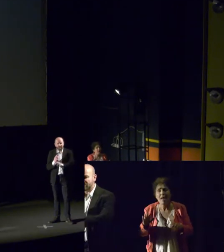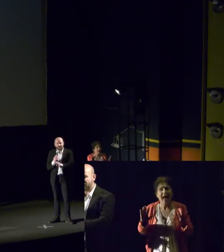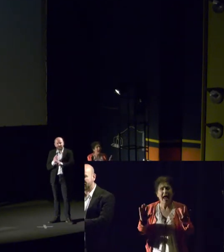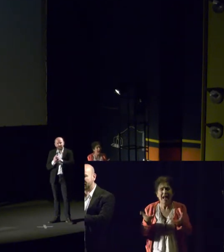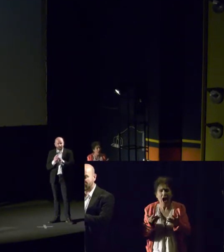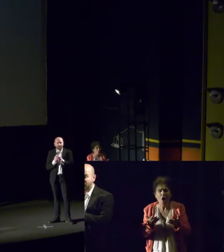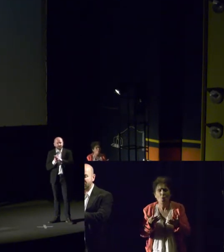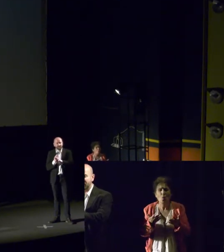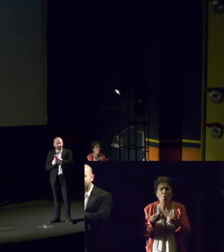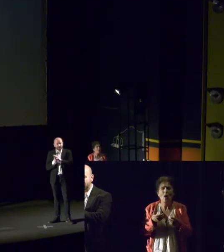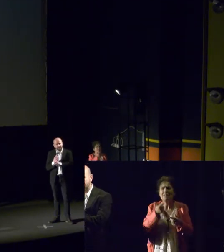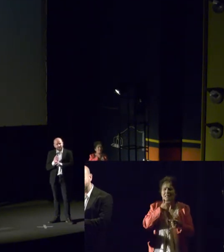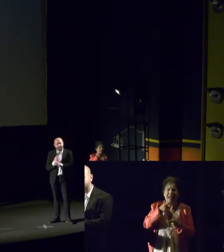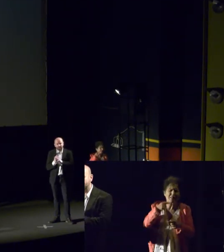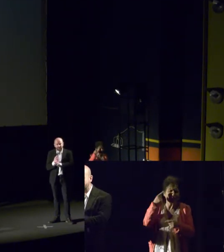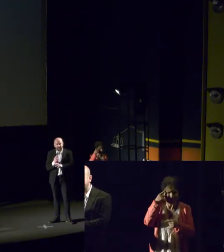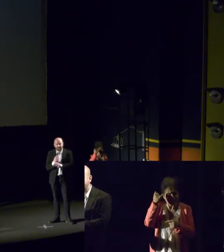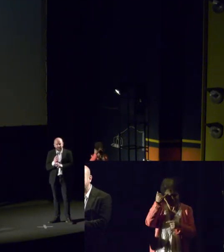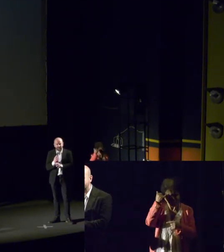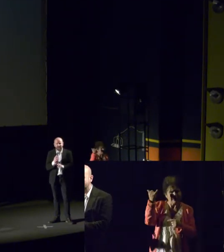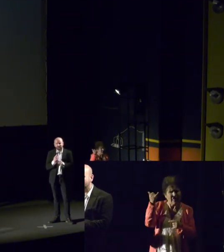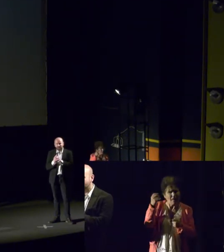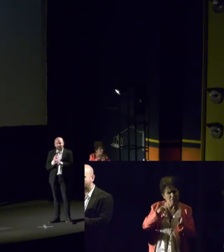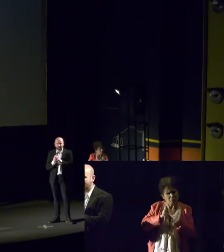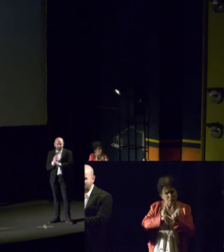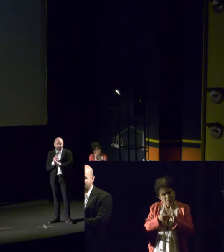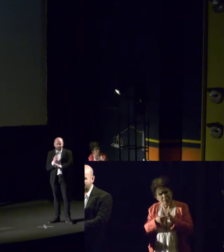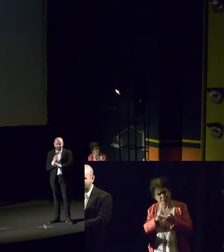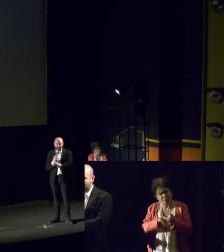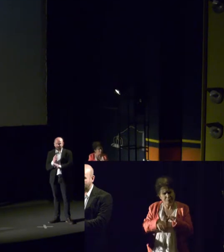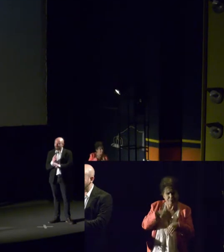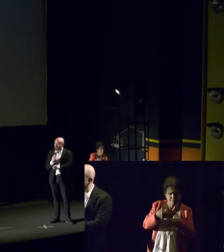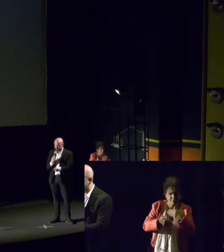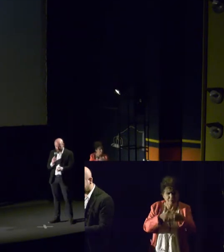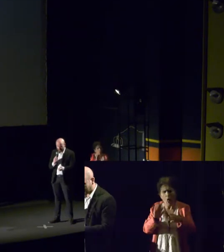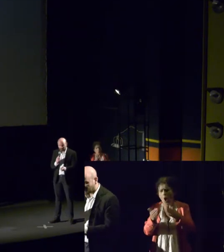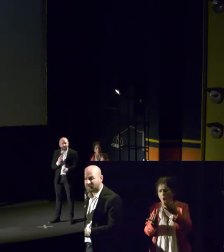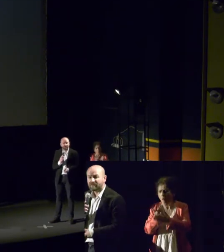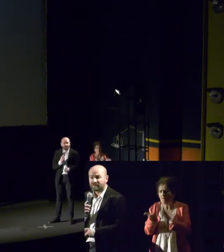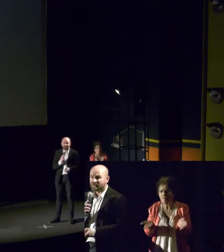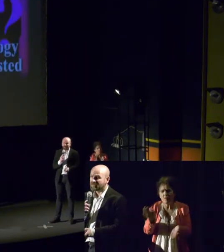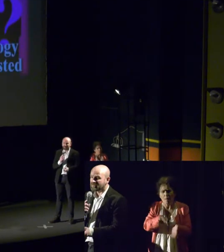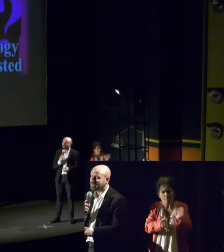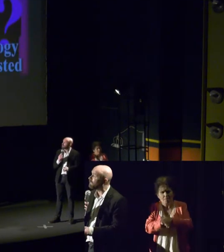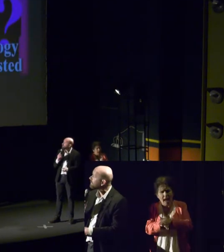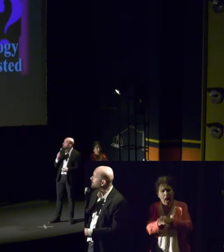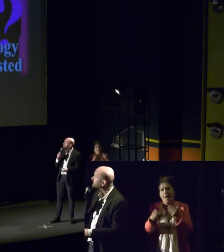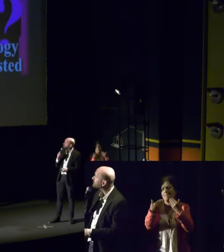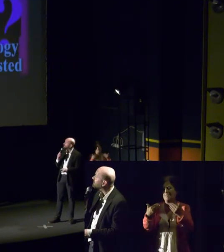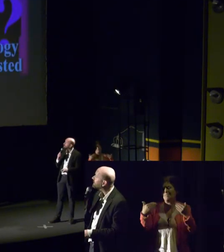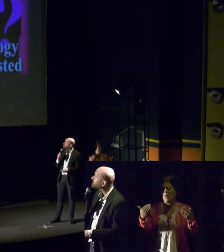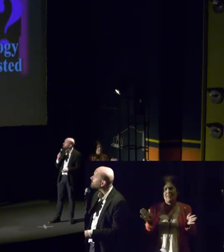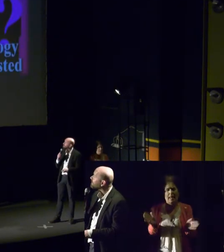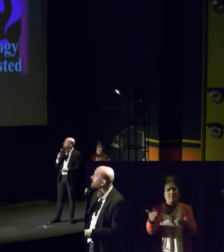strategically repackaged for a more modern-day format. So what are these old ideas and what